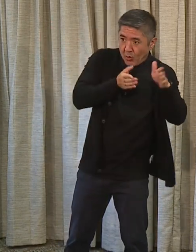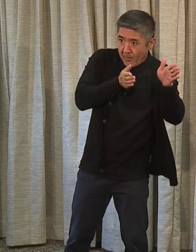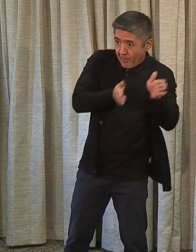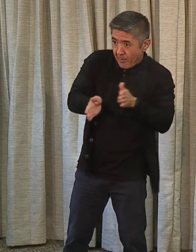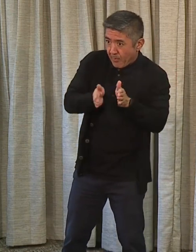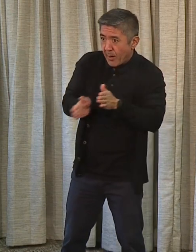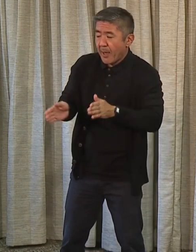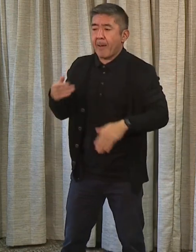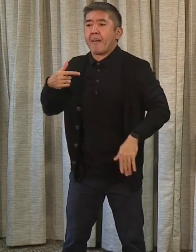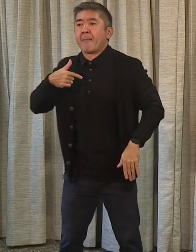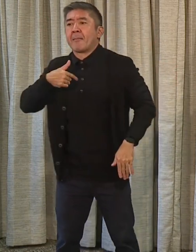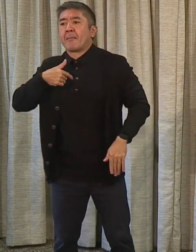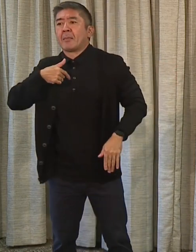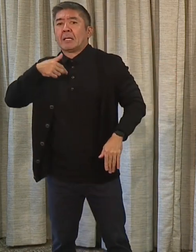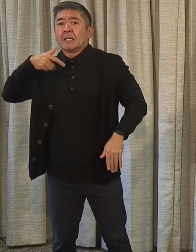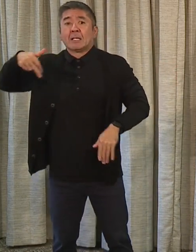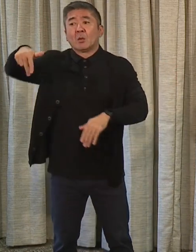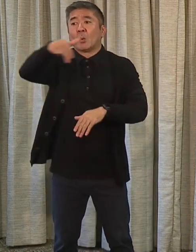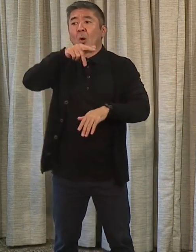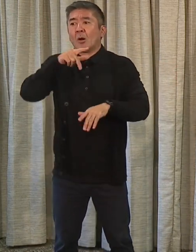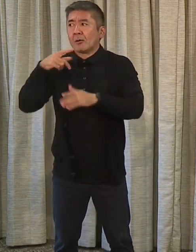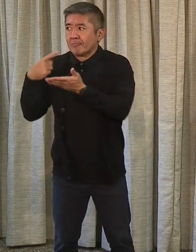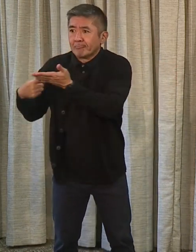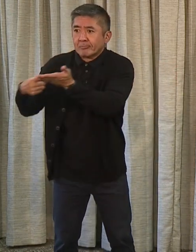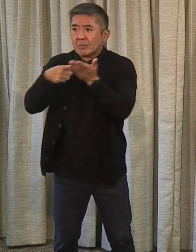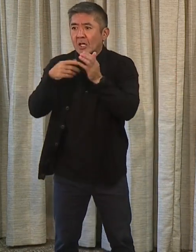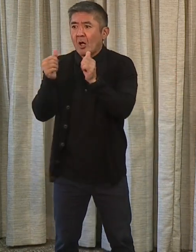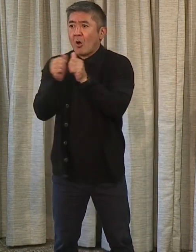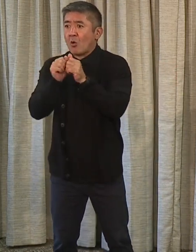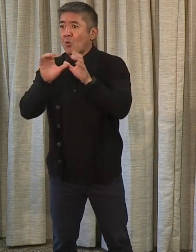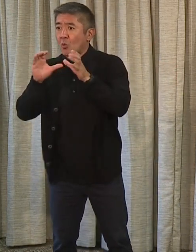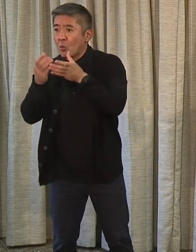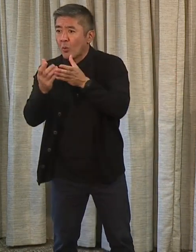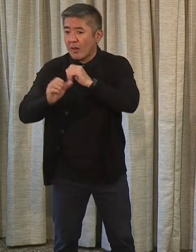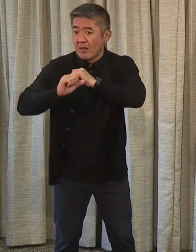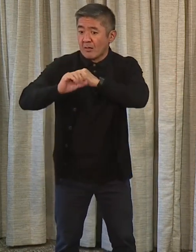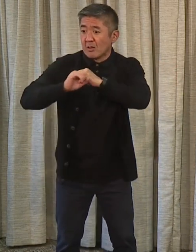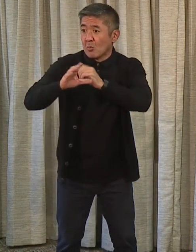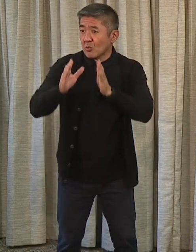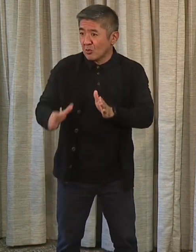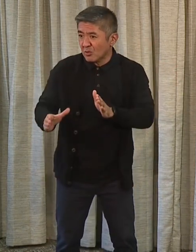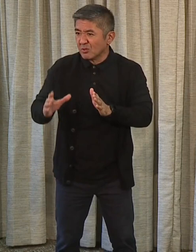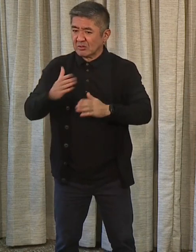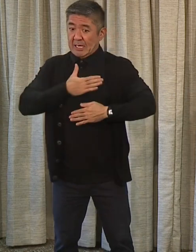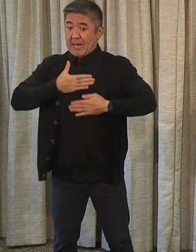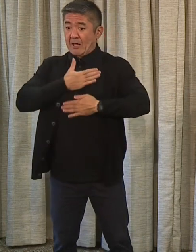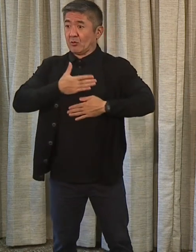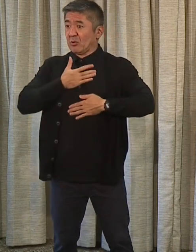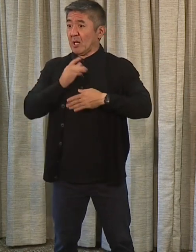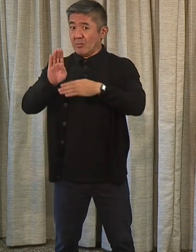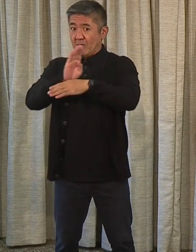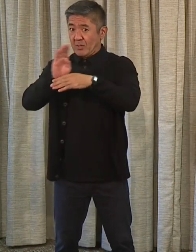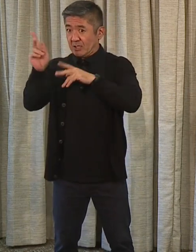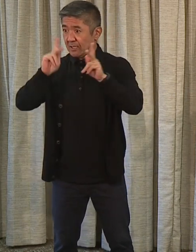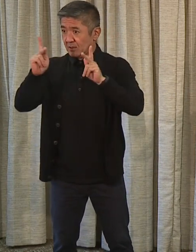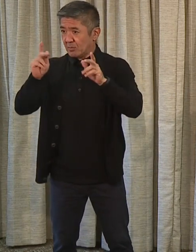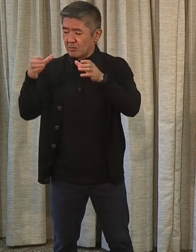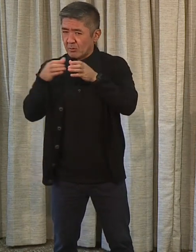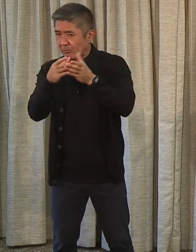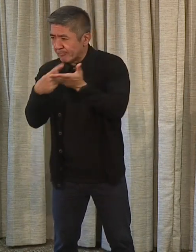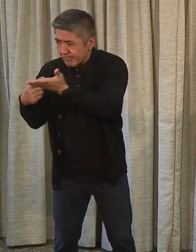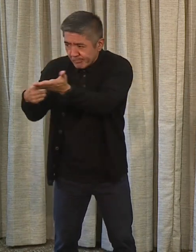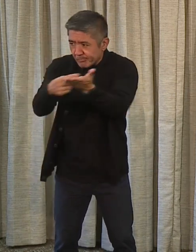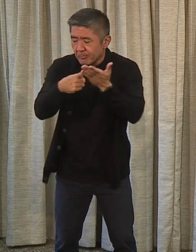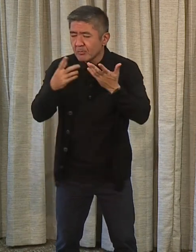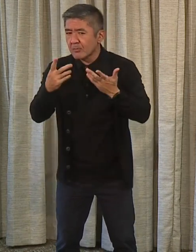I've walked that property with some of those promoters in the entertainment industry to figure out, to put together a plan that would be